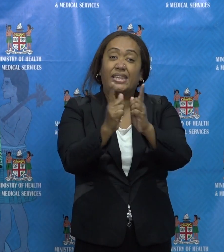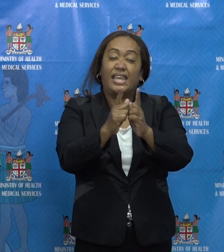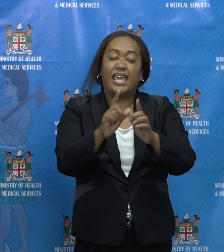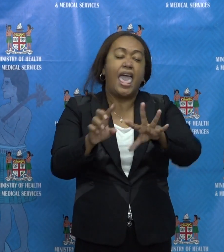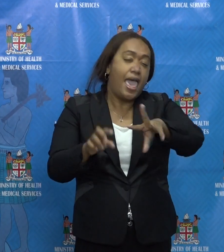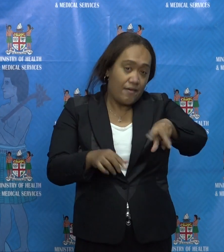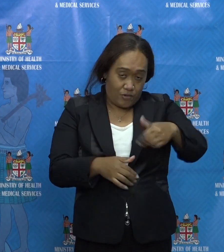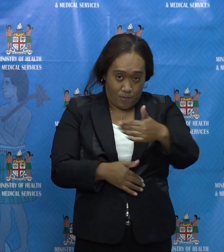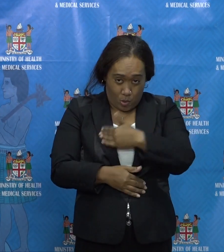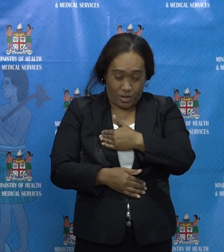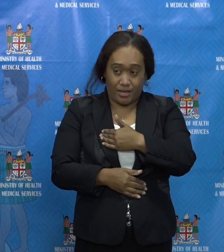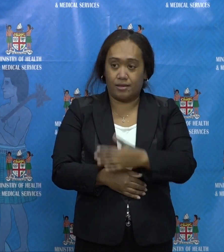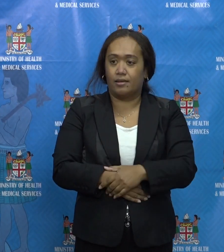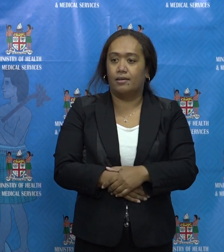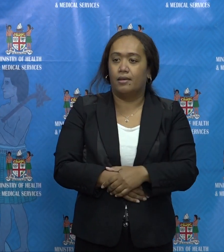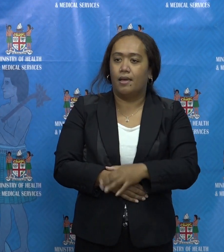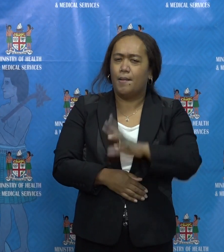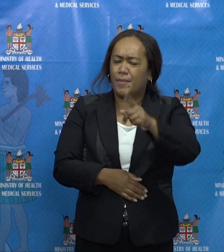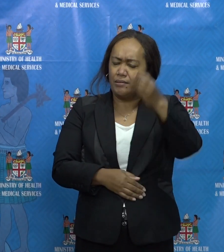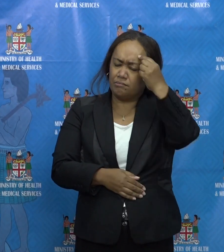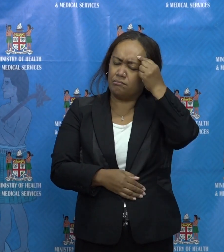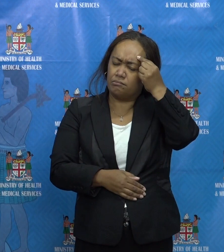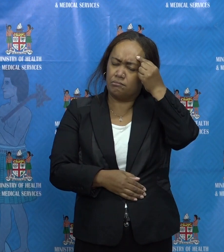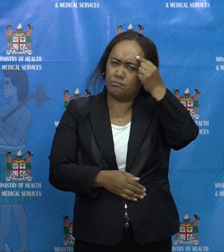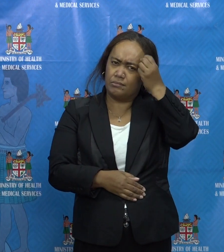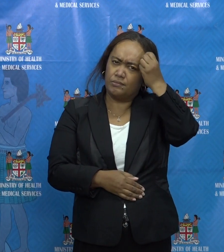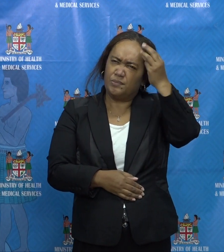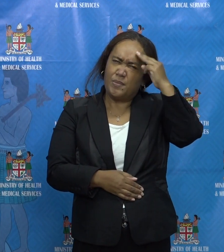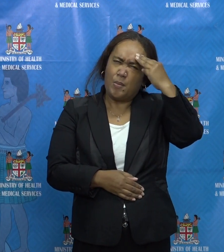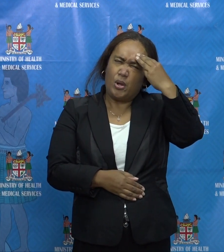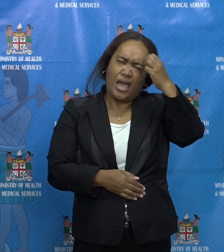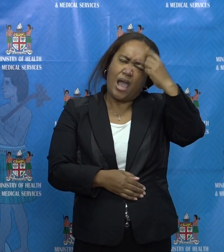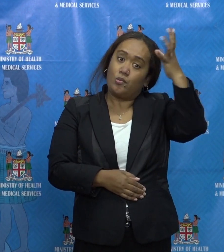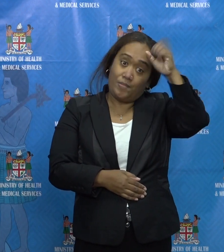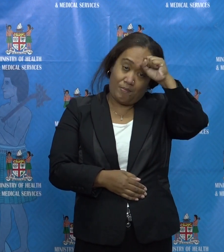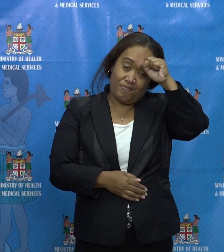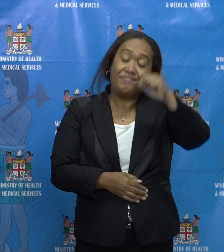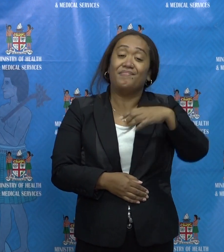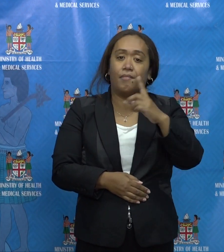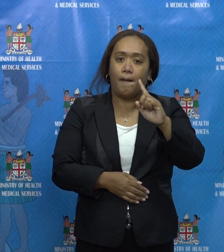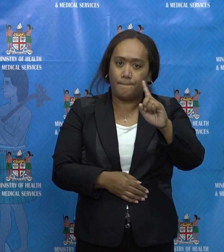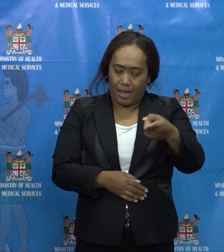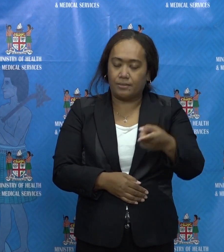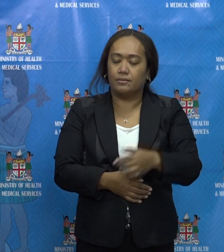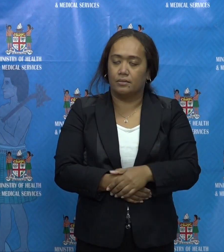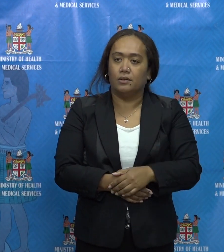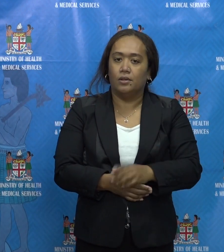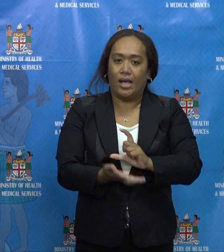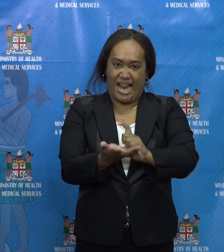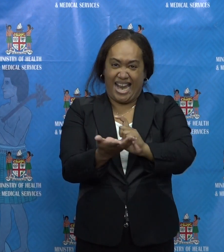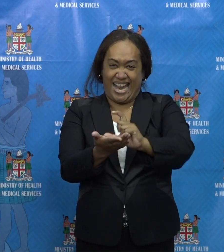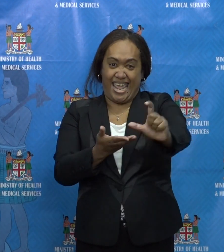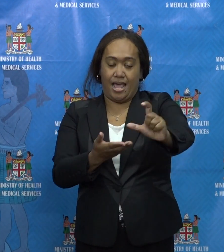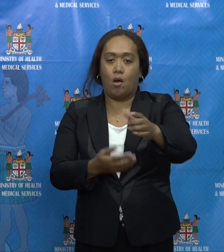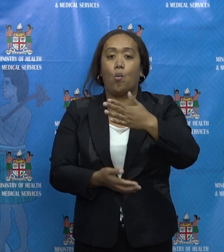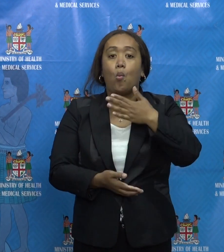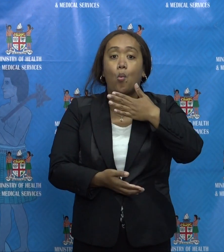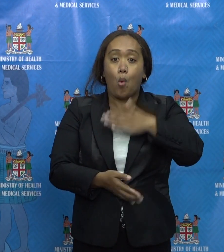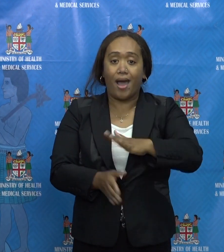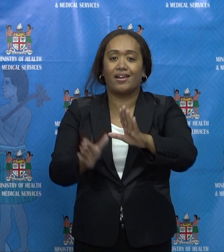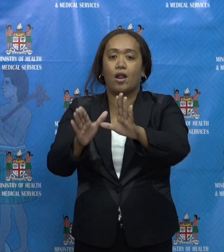must admit, I don't actually commit that to memory. But, as I said, I think we are quite clear that our lockdown